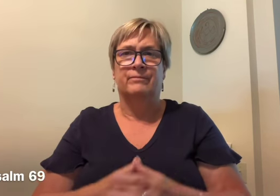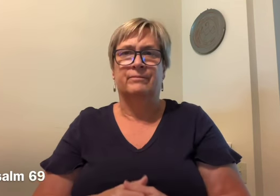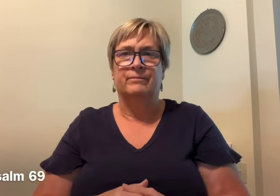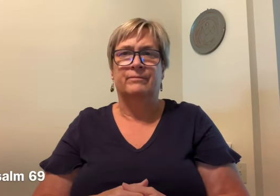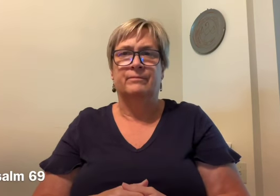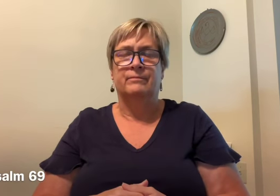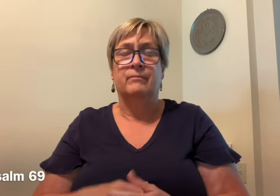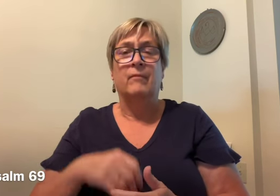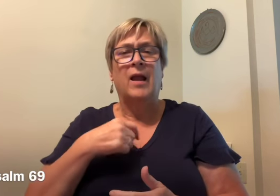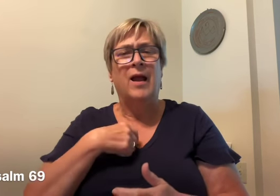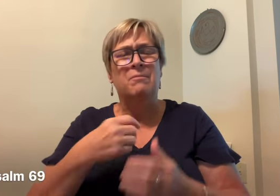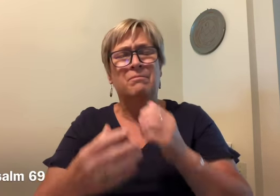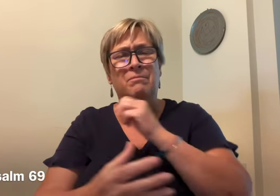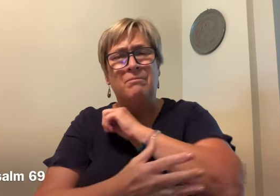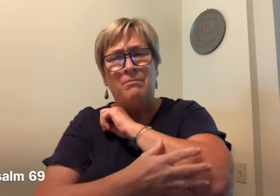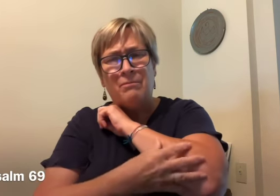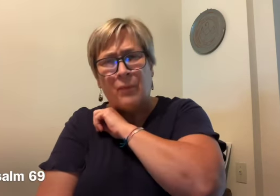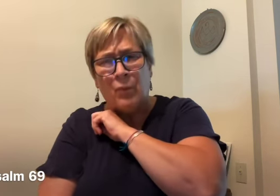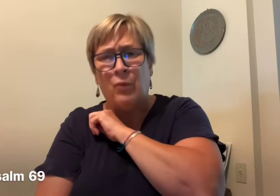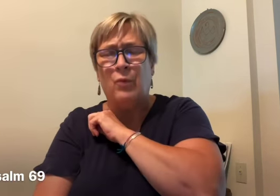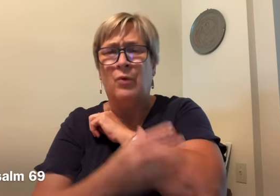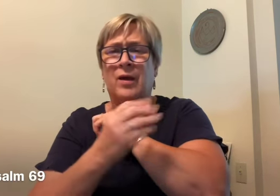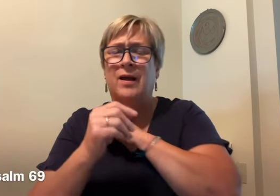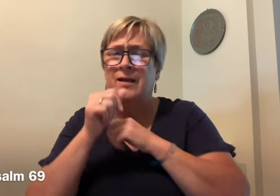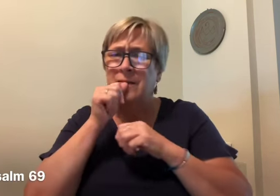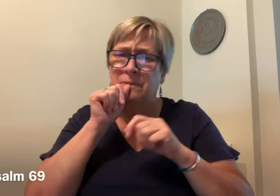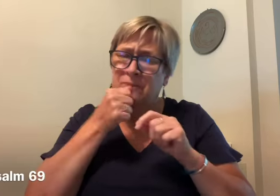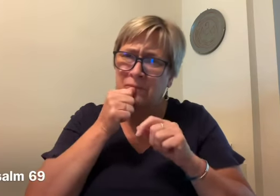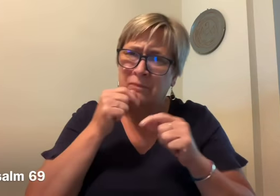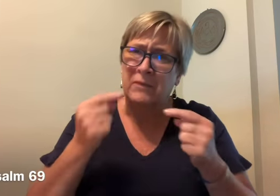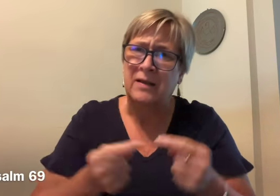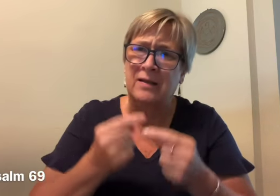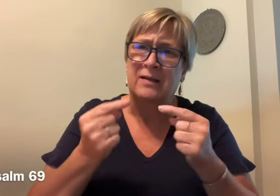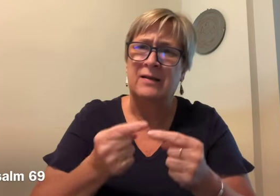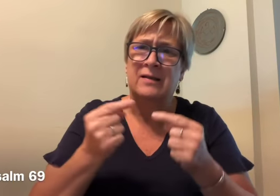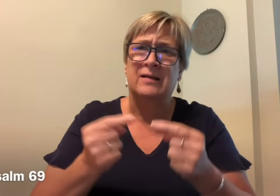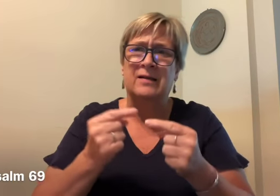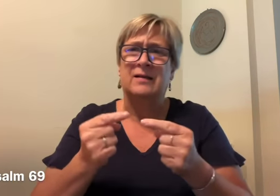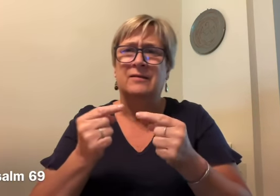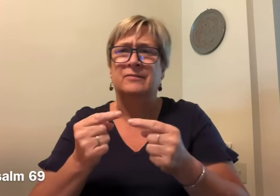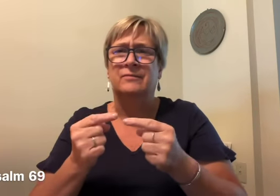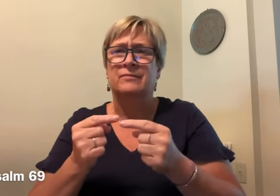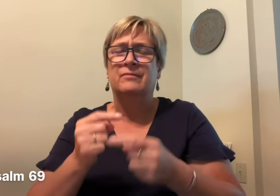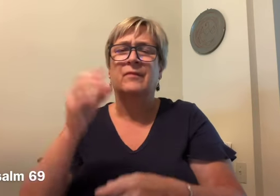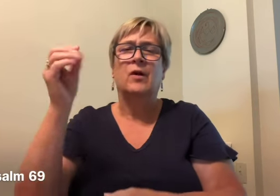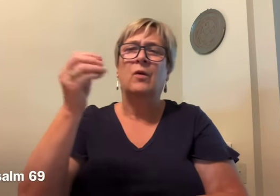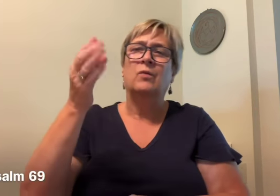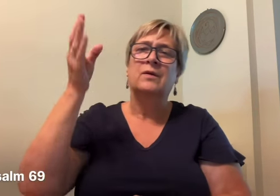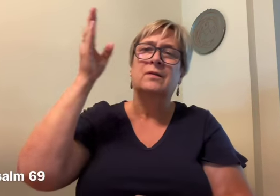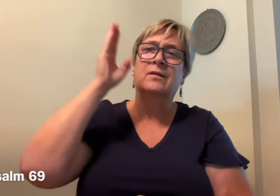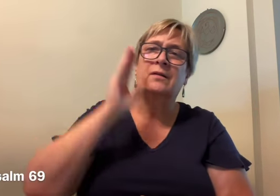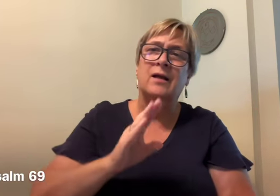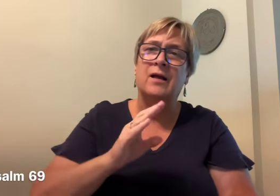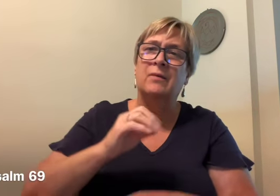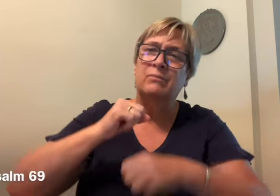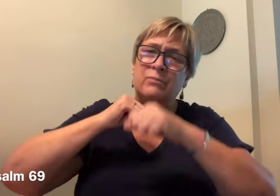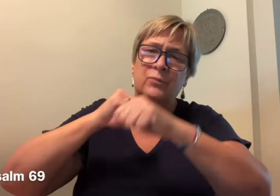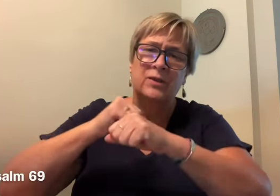and you will live. I am afflicted and in pain. Let your saving